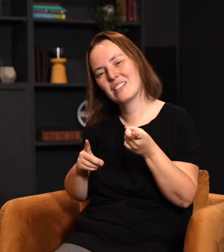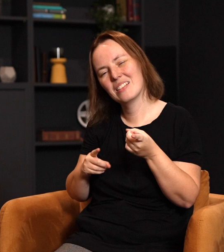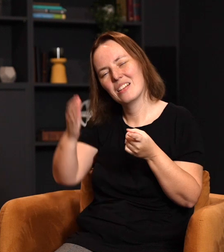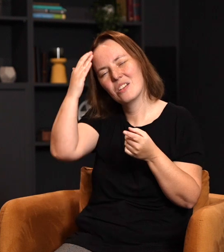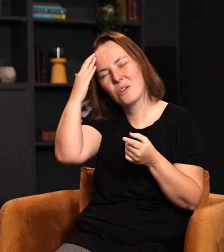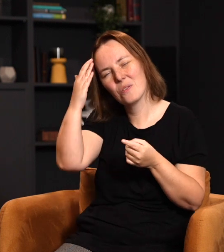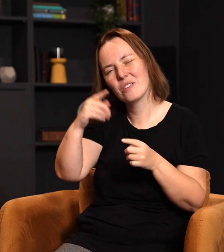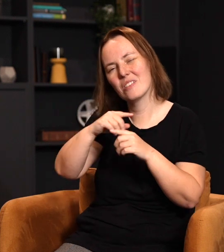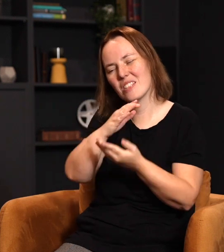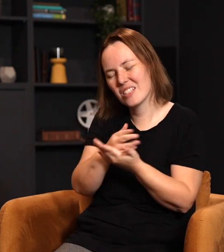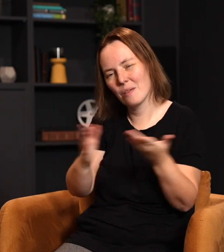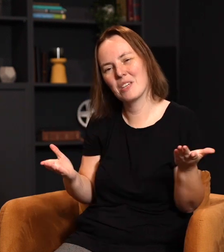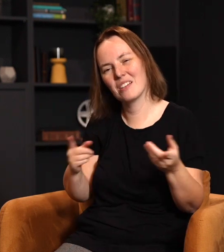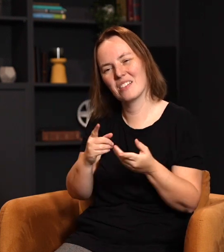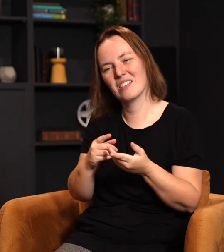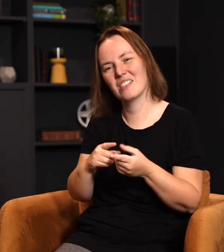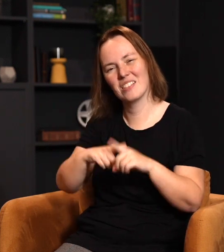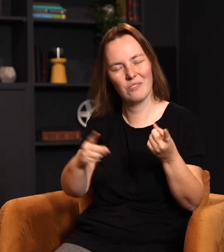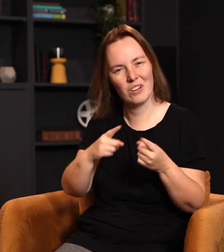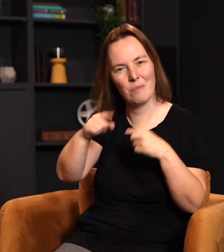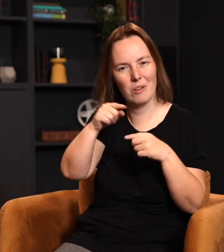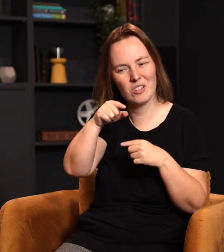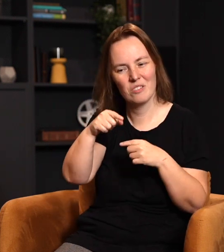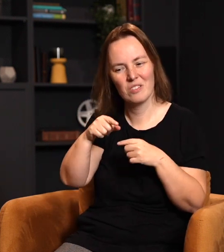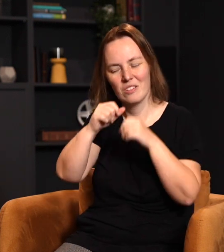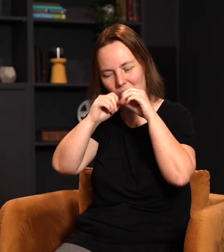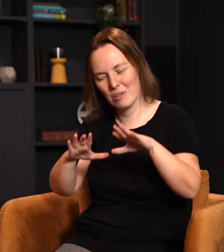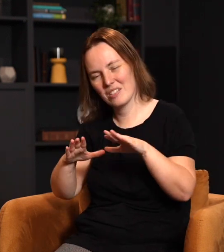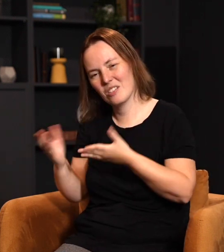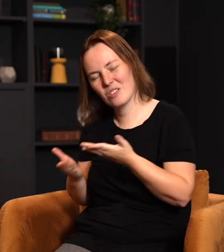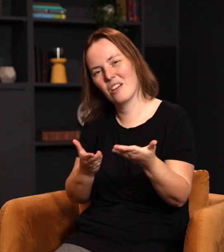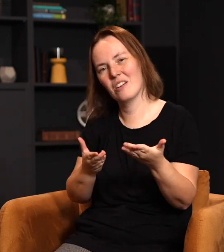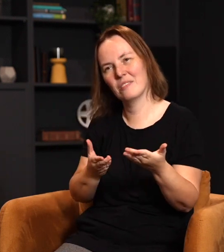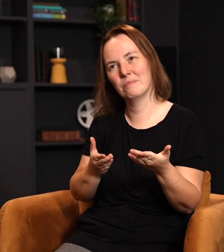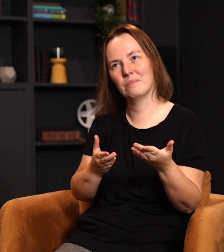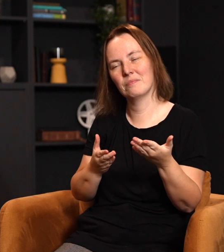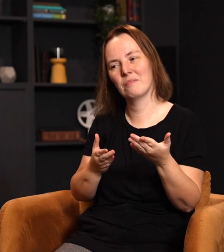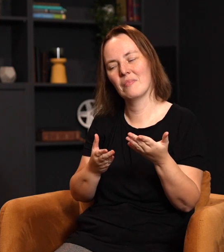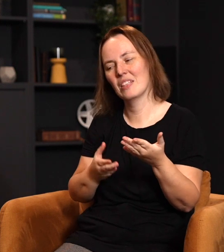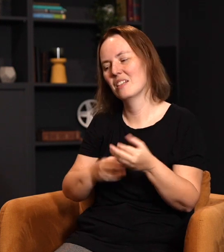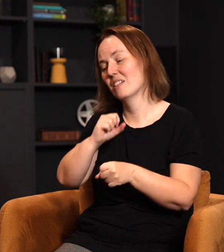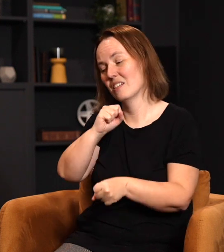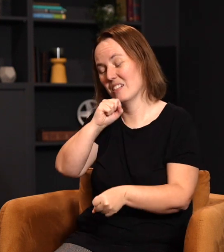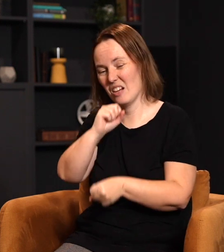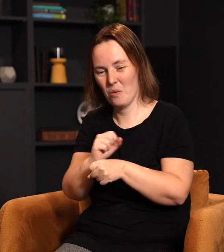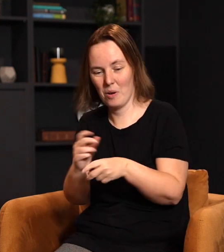And what you carry, of course, is the blessing of the Lord that's upon your life. Now, there's a mantra in our workforce today, by and large, that says, minimal